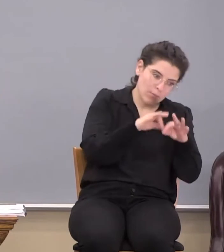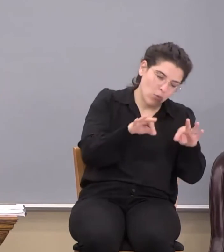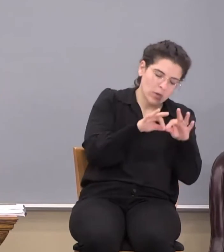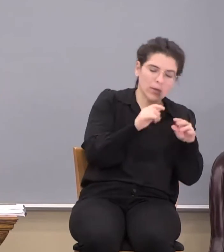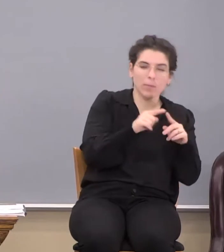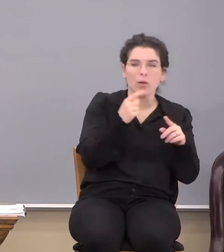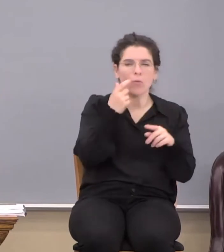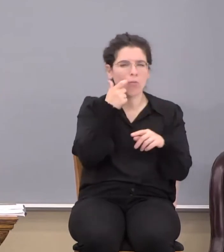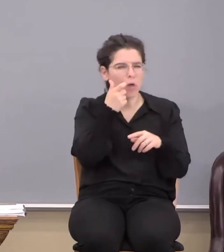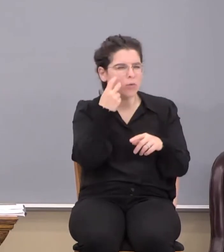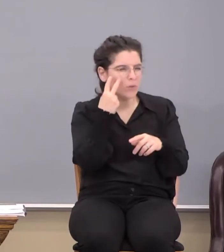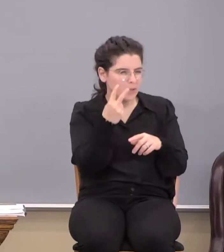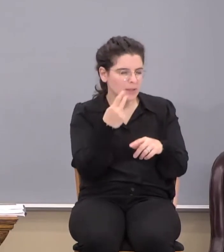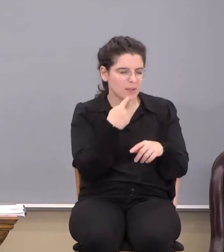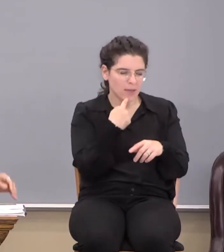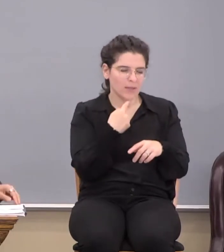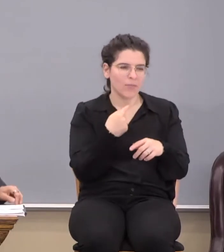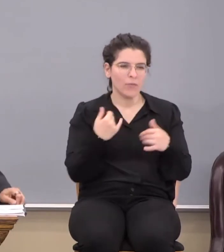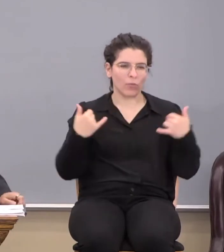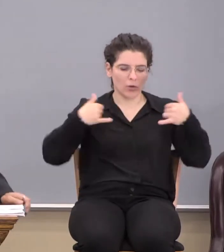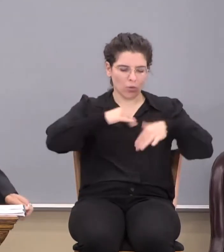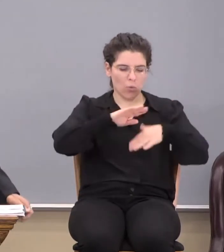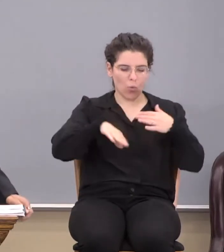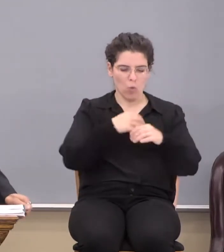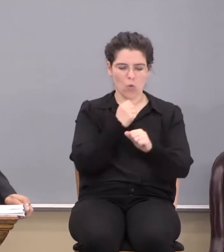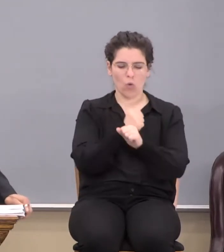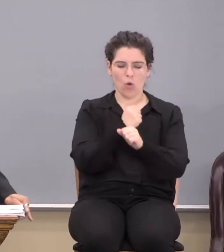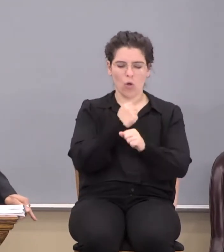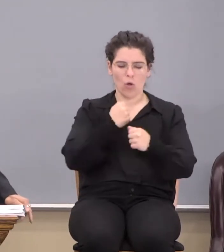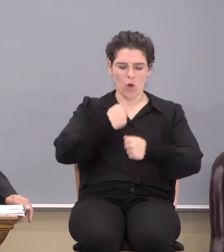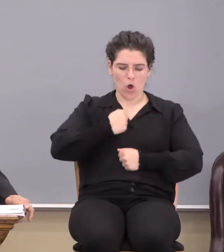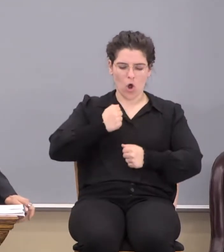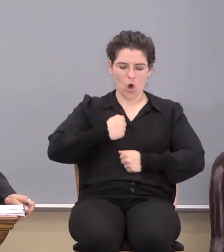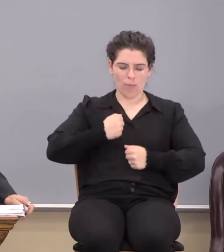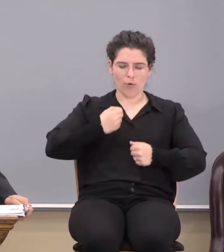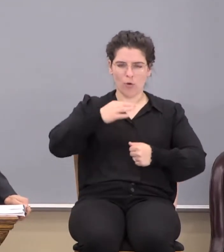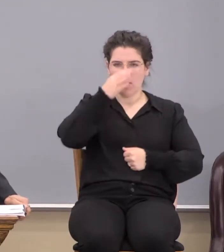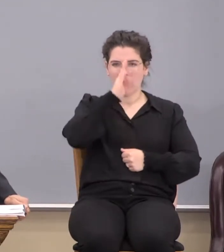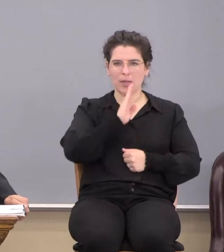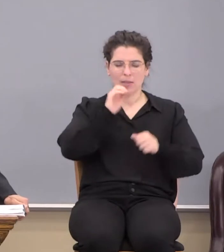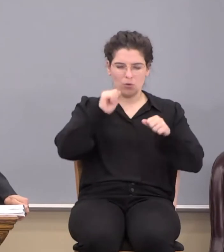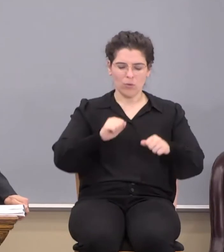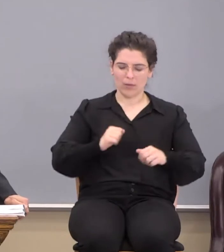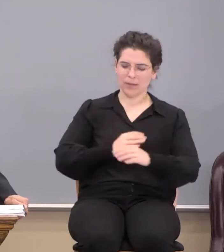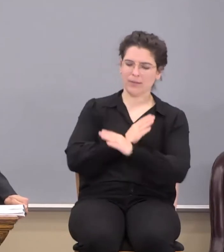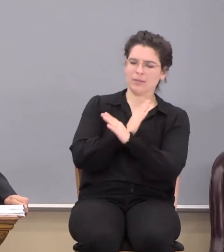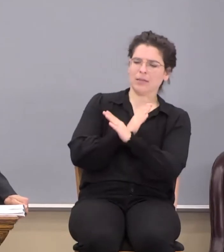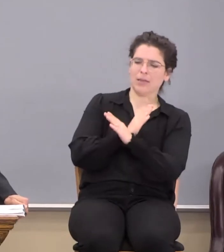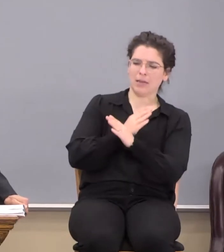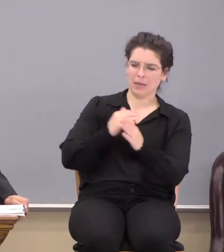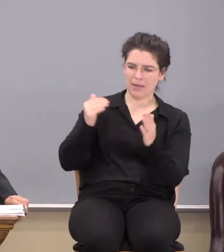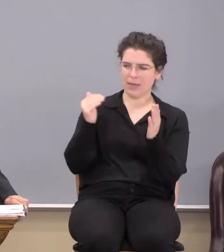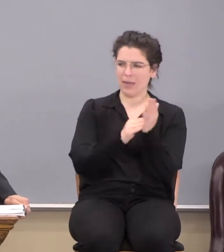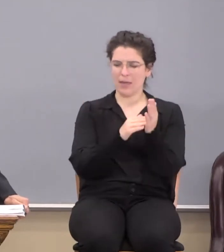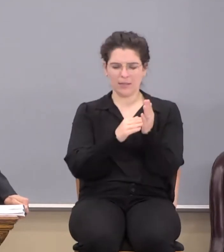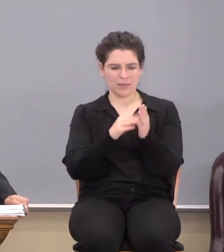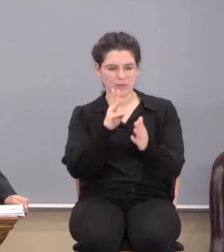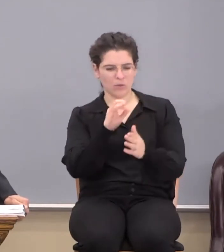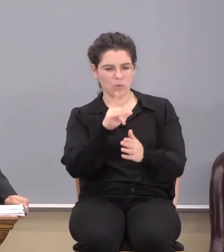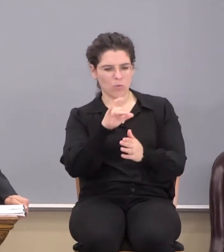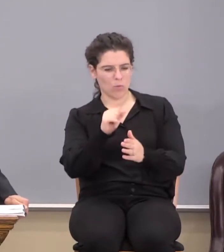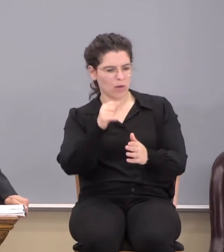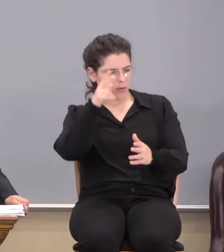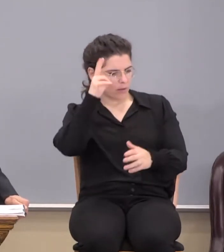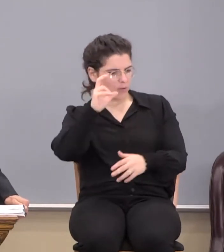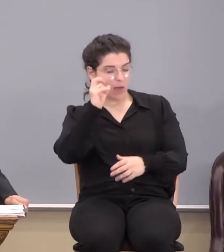But watch what he says. Put on the whole armor of God that you may be able to stand against the wiles of who. How many of y'all believe